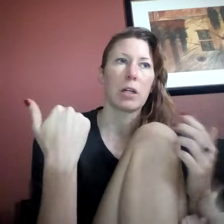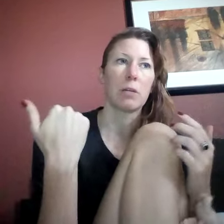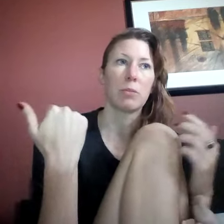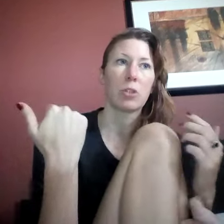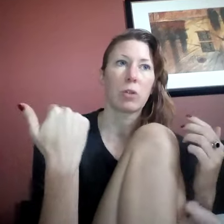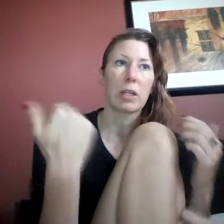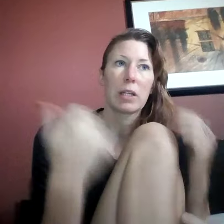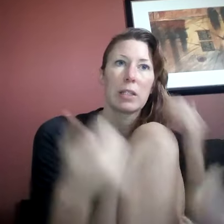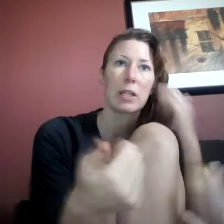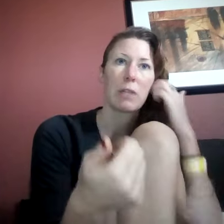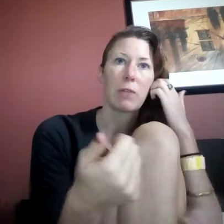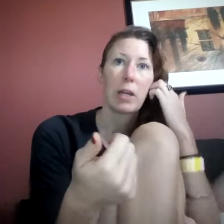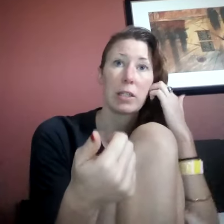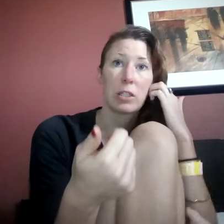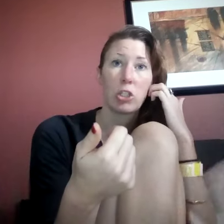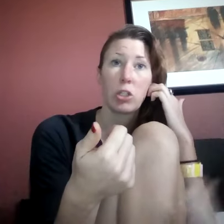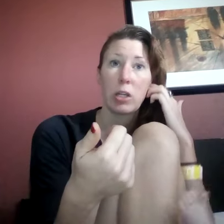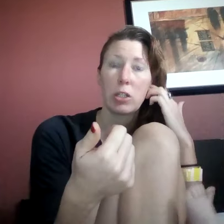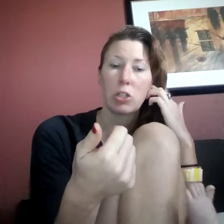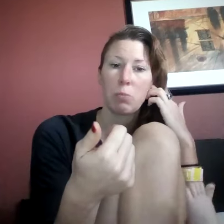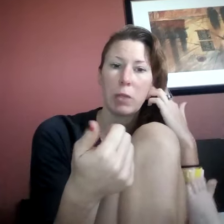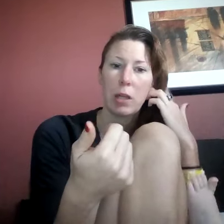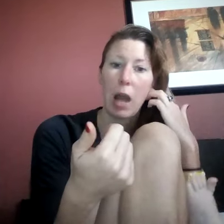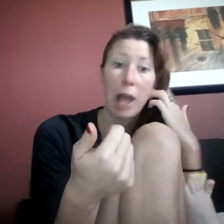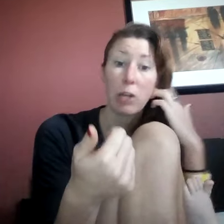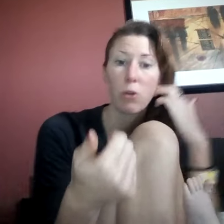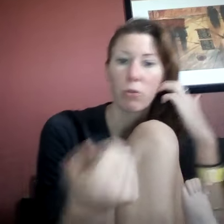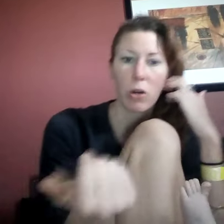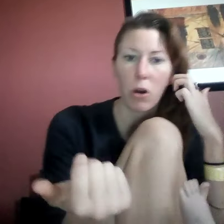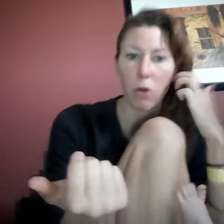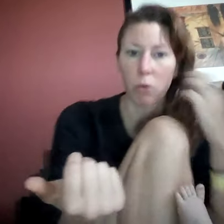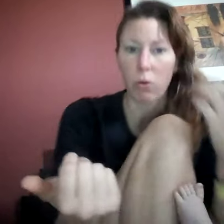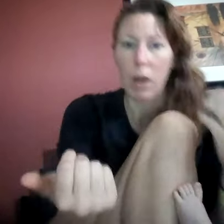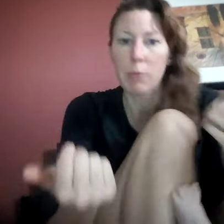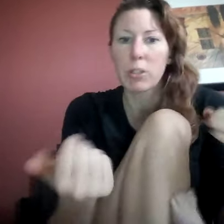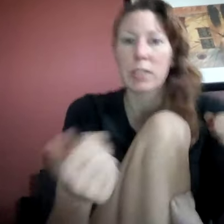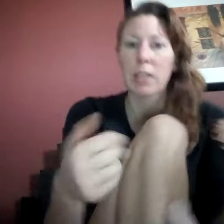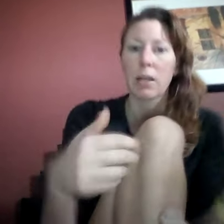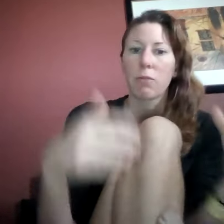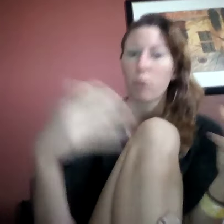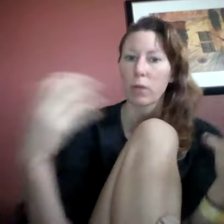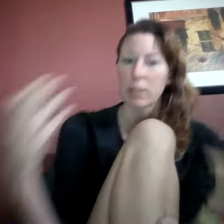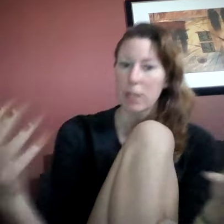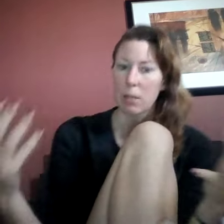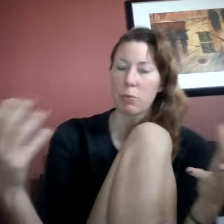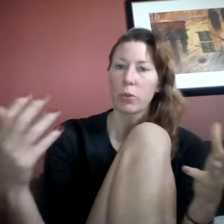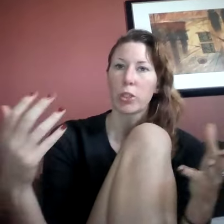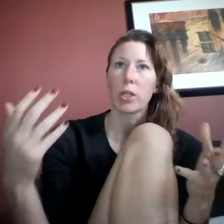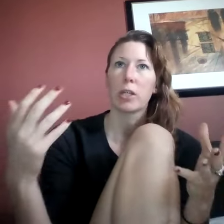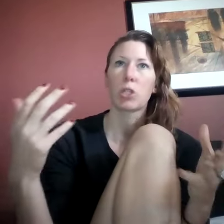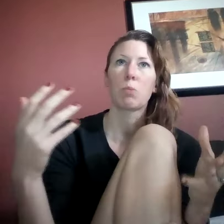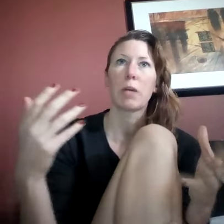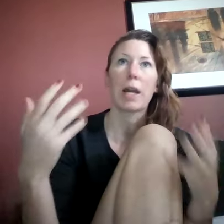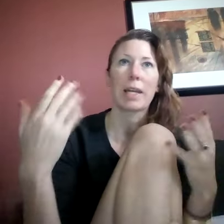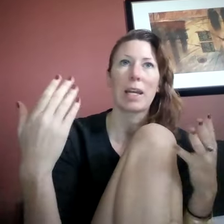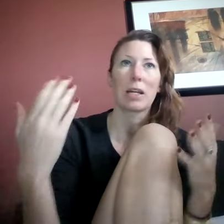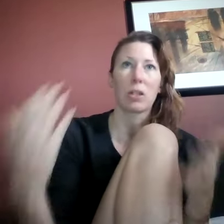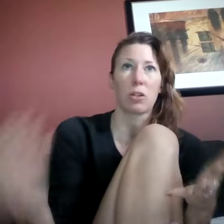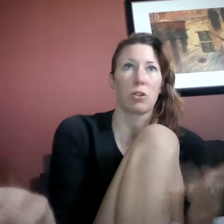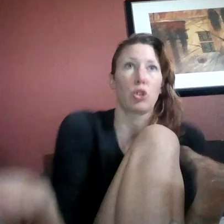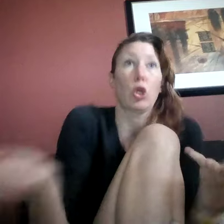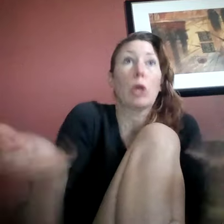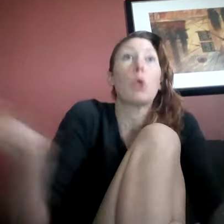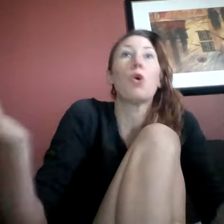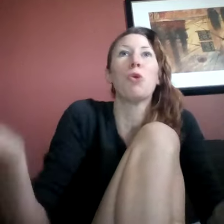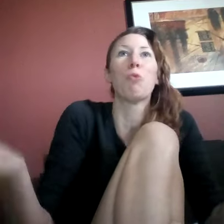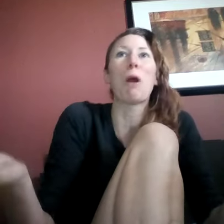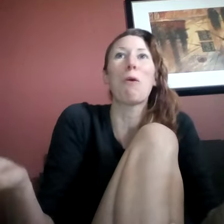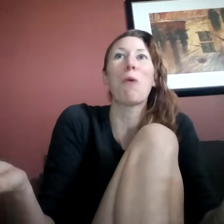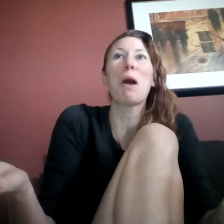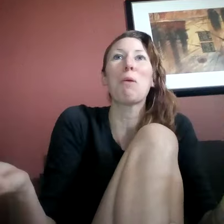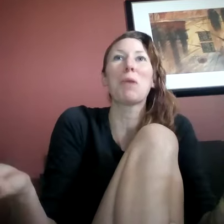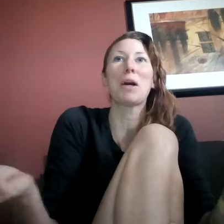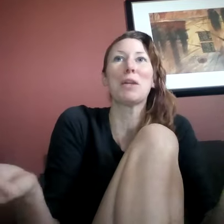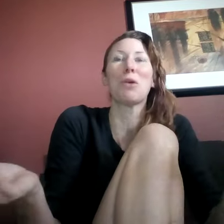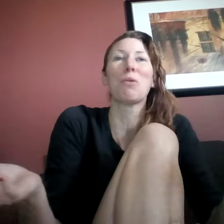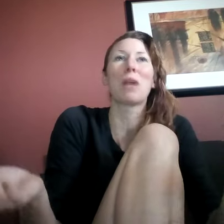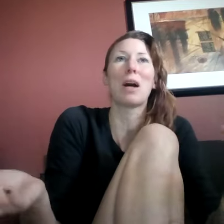um, so can I identify, is it GHB? I don't know. I'm just saying, for example, GHB. I can't, I don't, why would I know that?